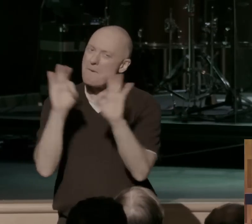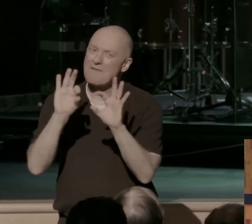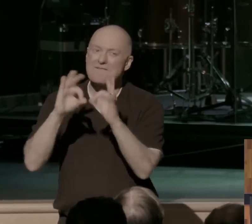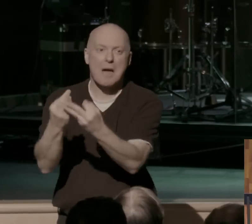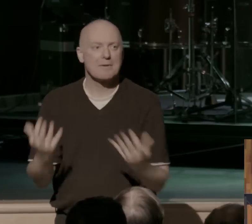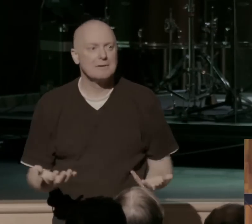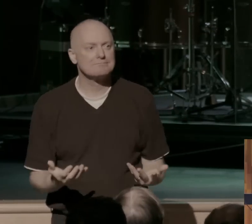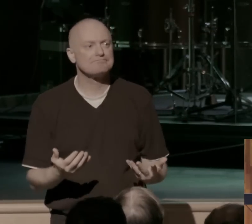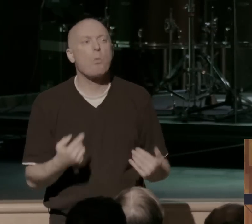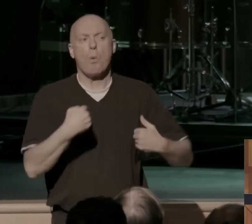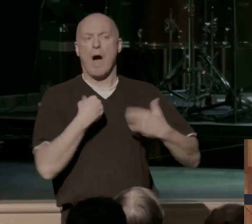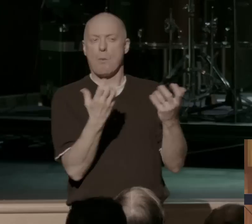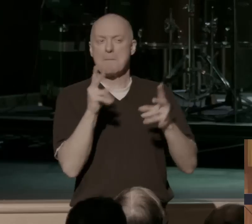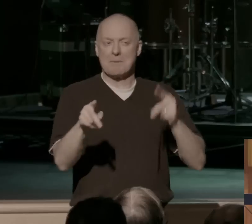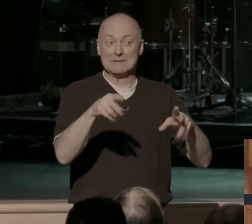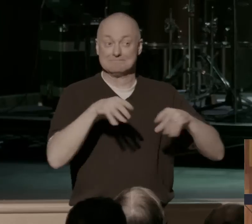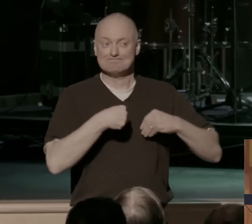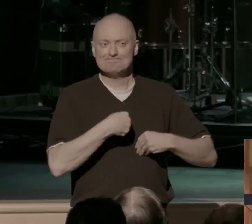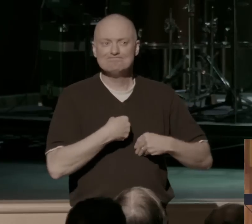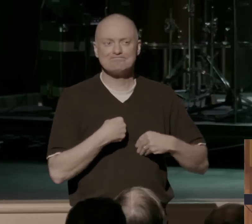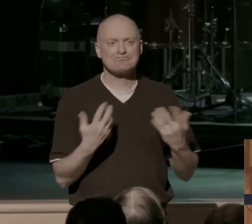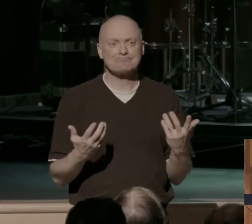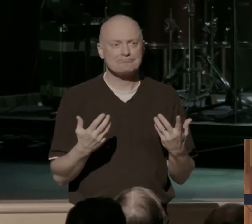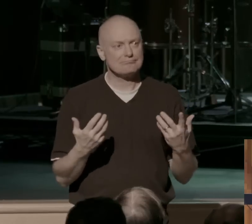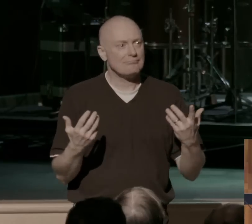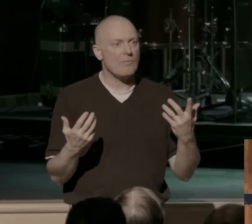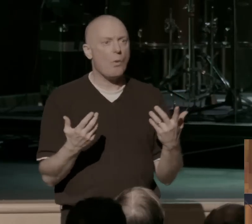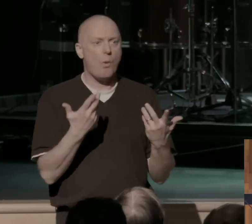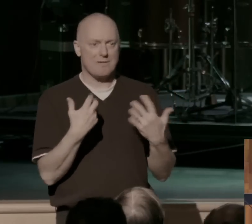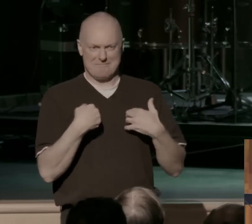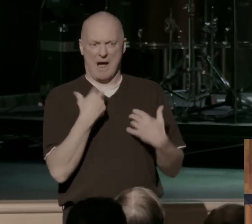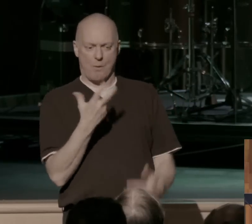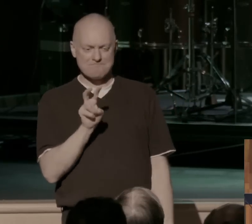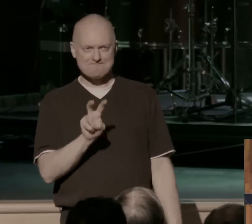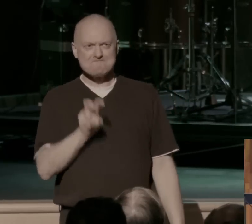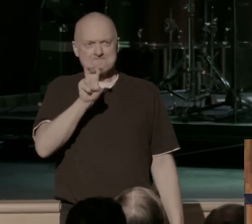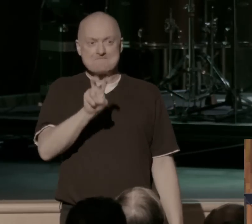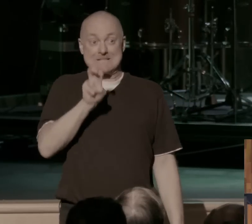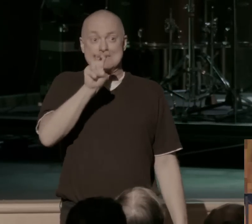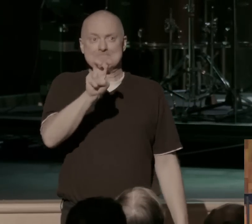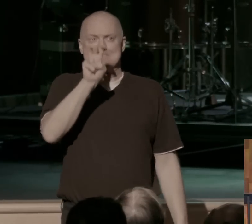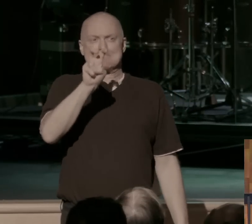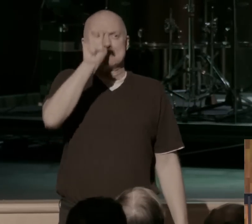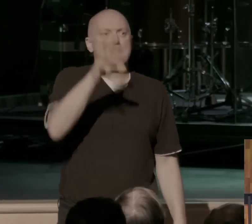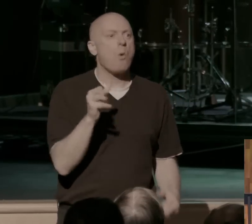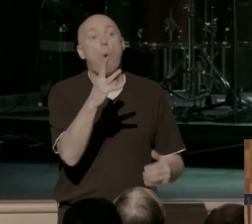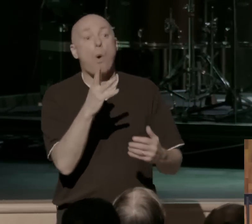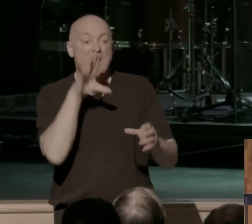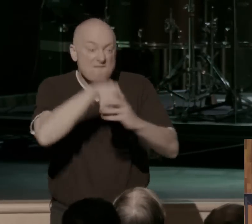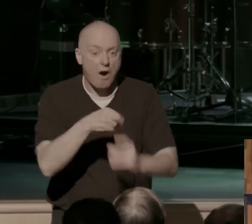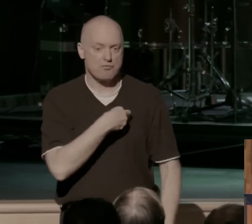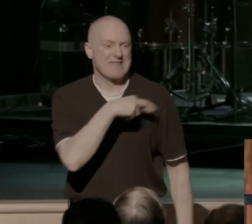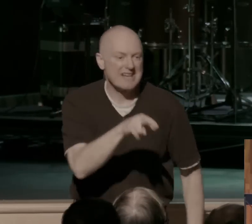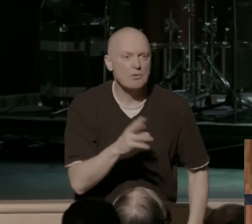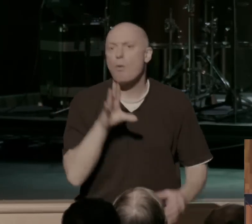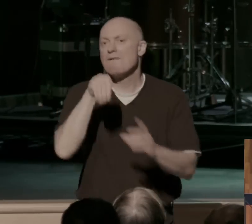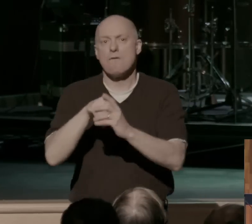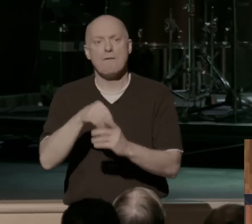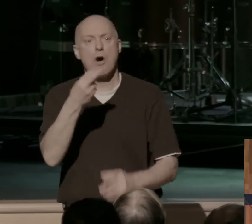Is it being accepted, being esteemed? Is, is it reaching certain standards? Is, is it some sort of religious activity? Is it a hobby? Is it an addiction?